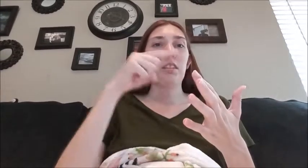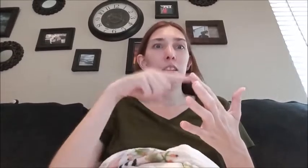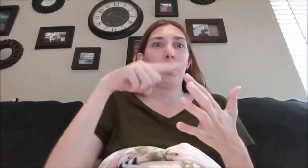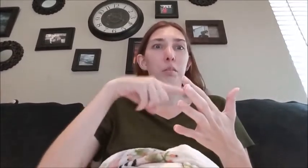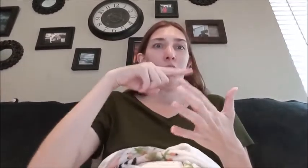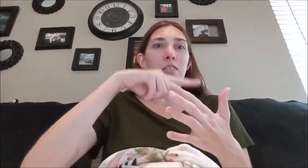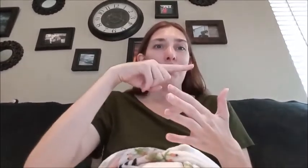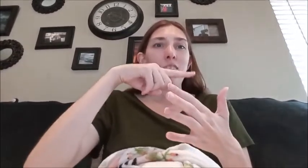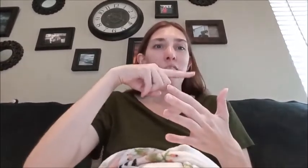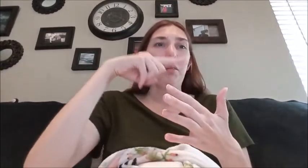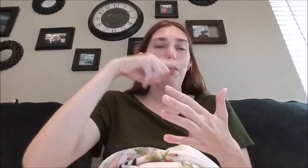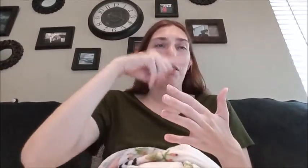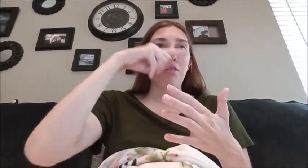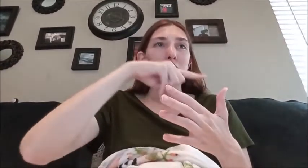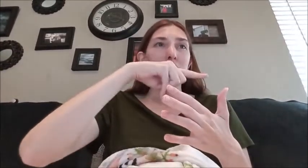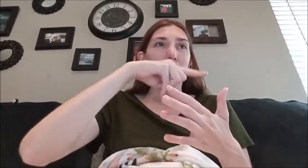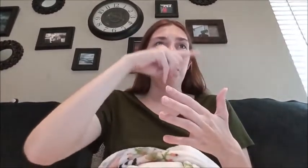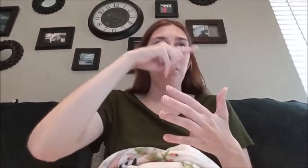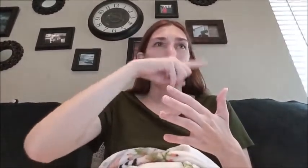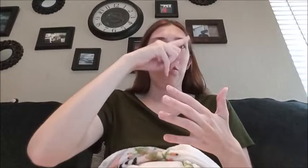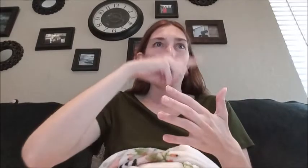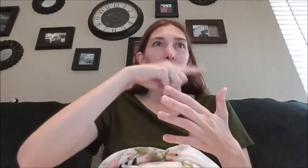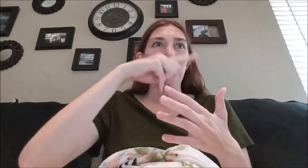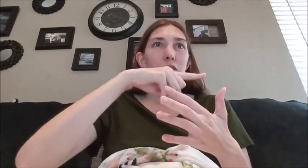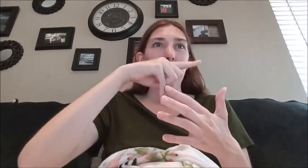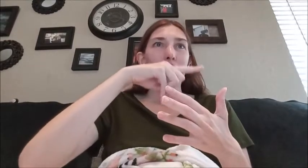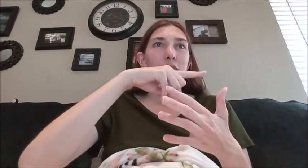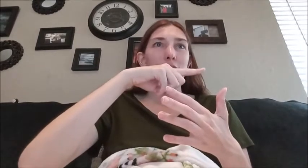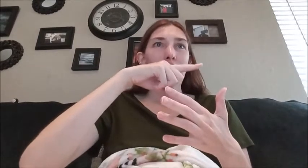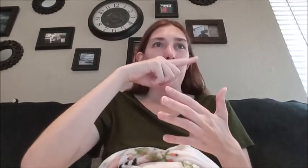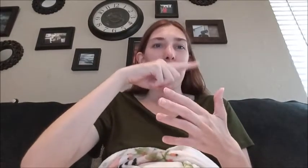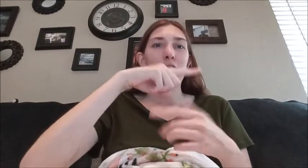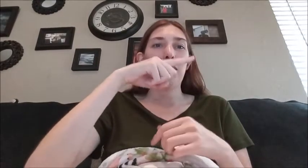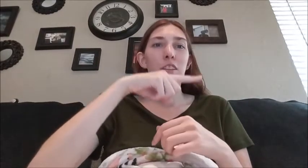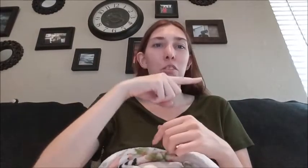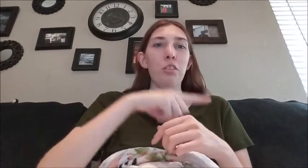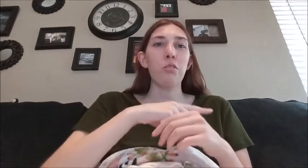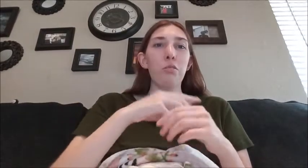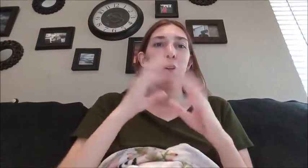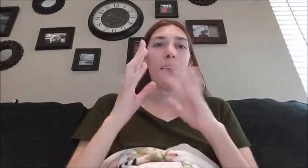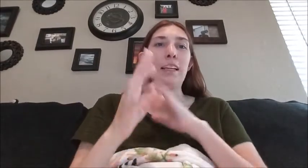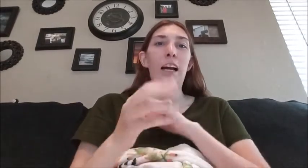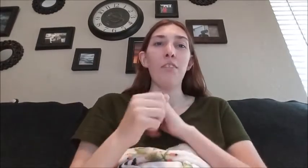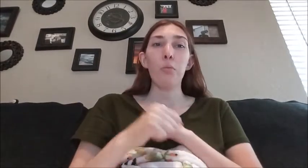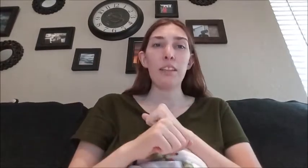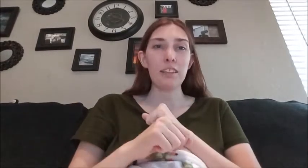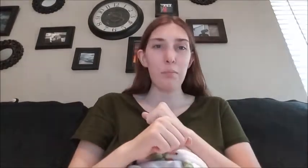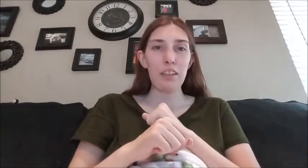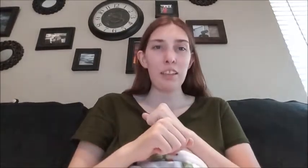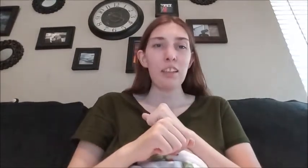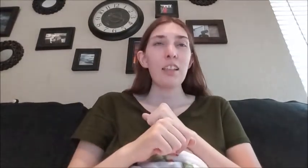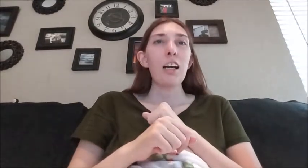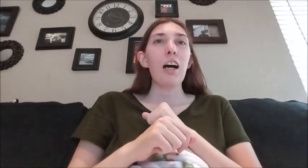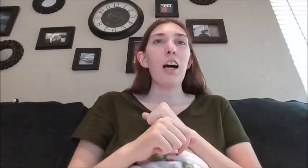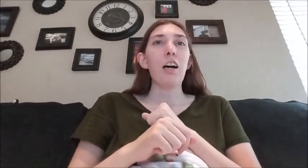a disclaimer about grossness I'll do a gross alert just in case of those who might have a weak stomach um